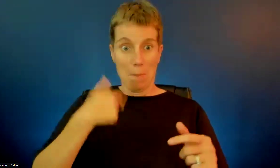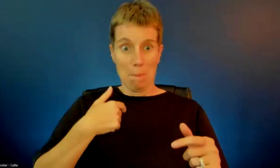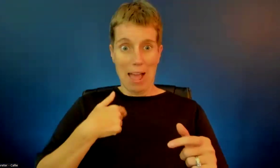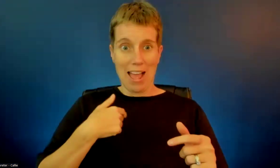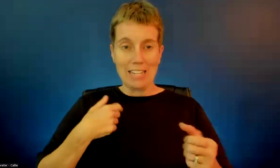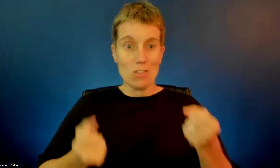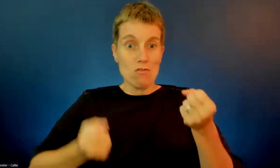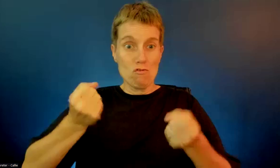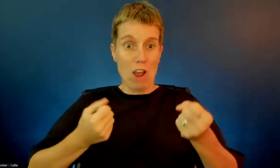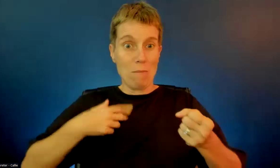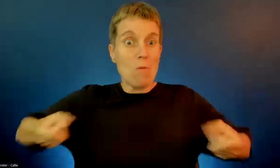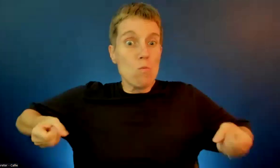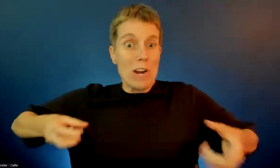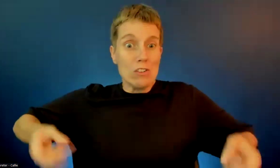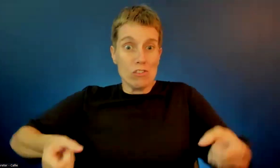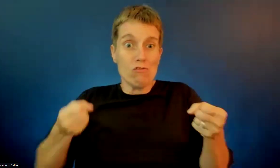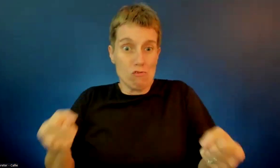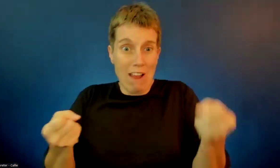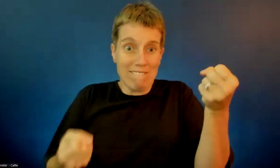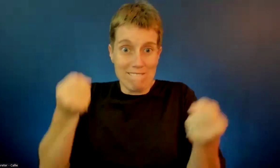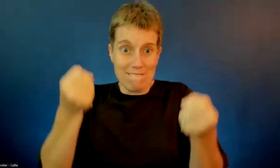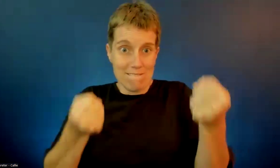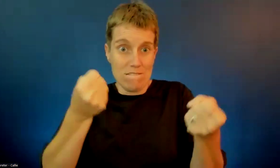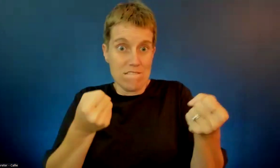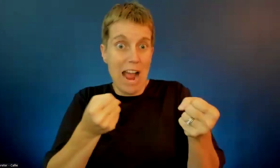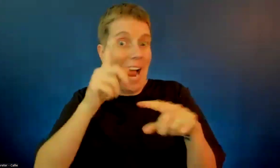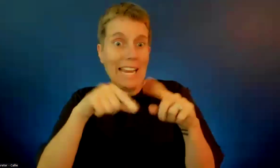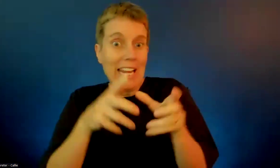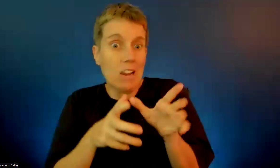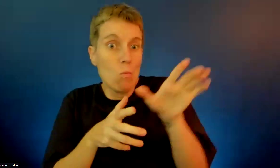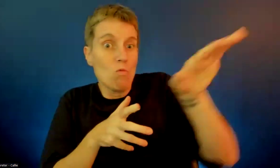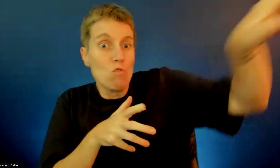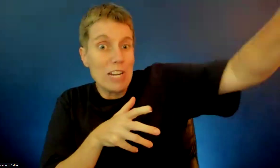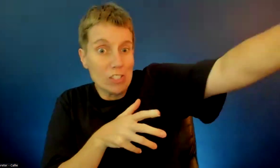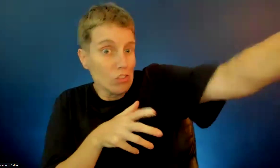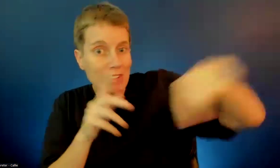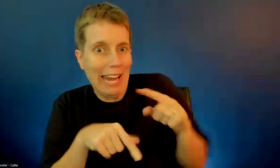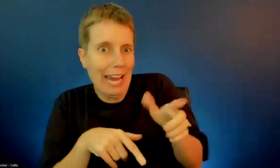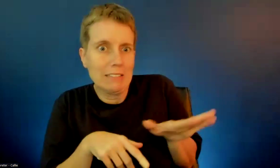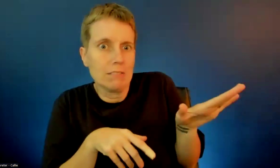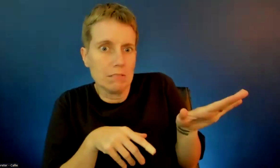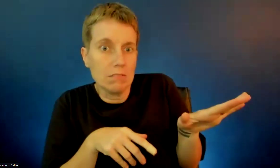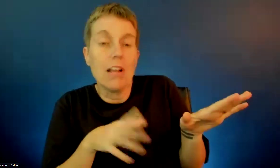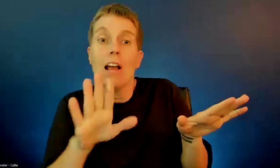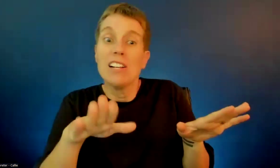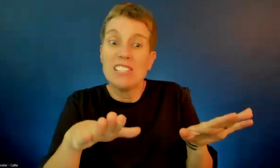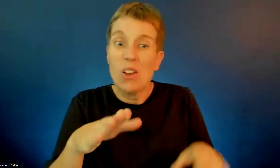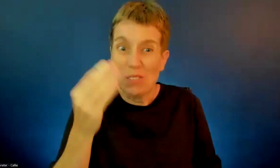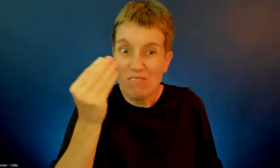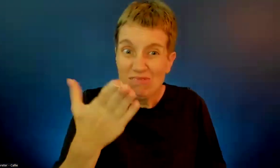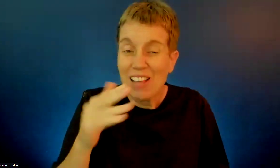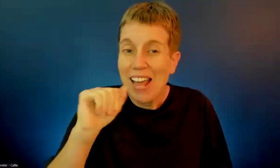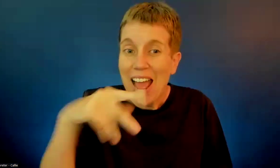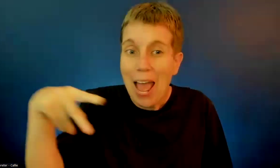wheelchair, it's hard for me to reach out at a drive-thru window. So, I really like using the apps to, like, do